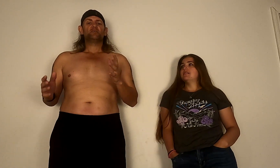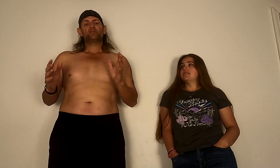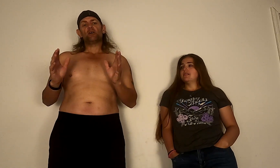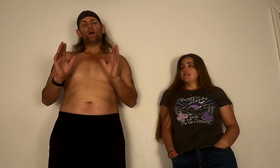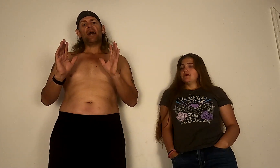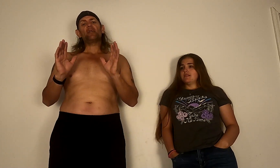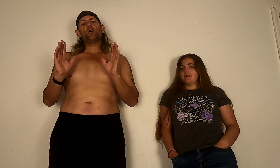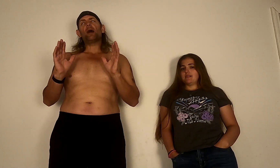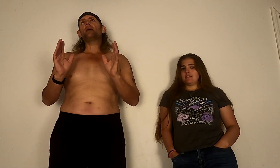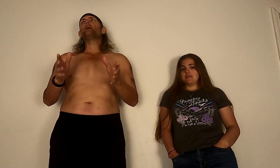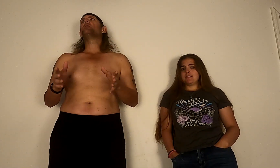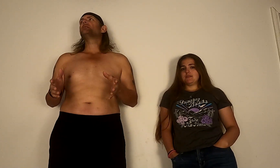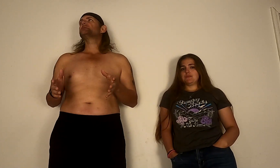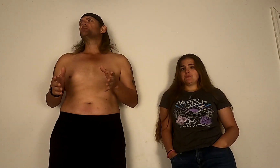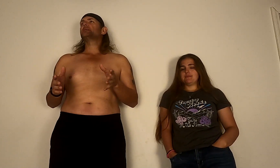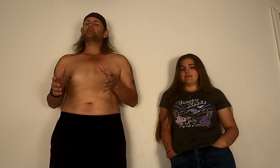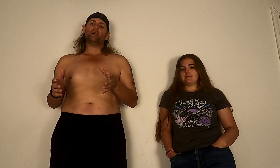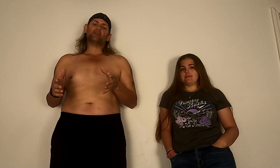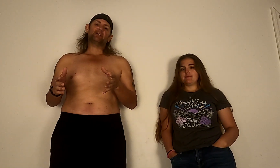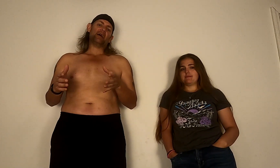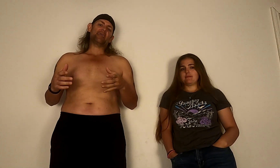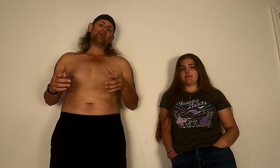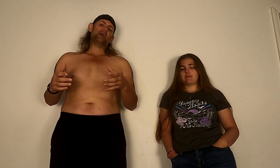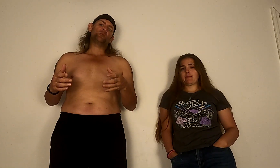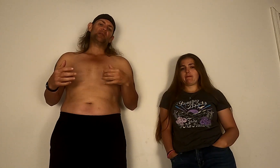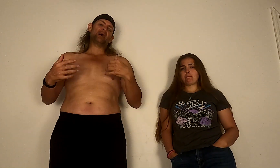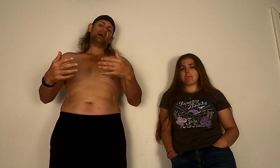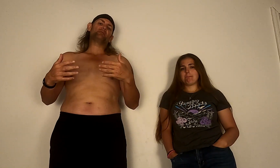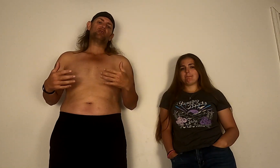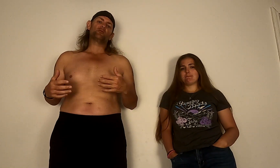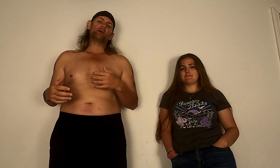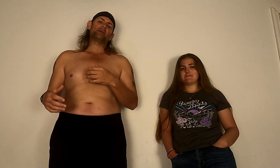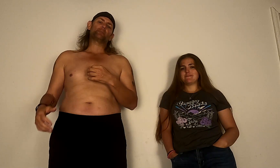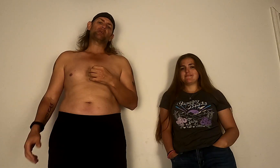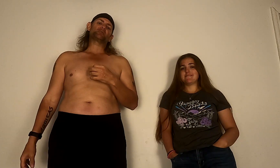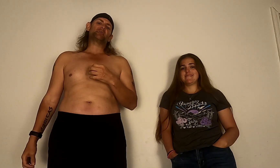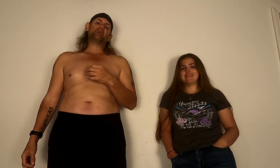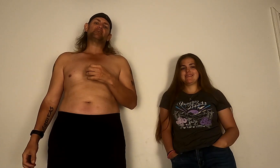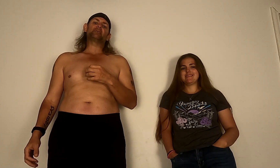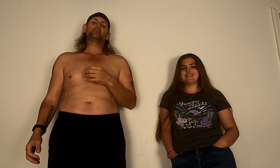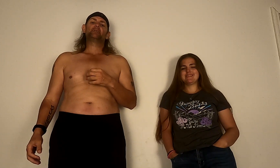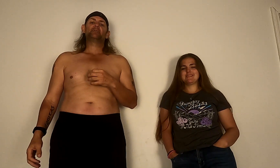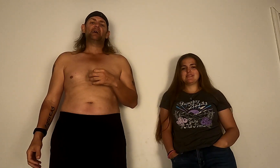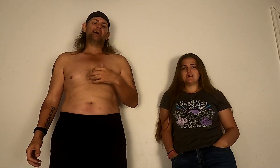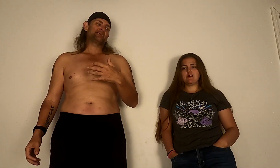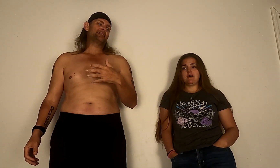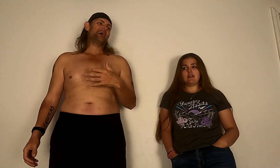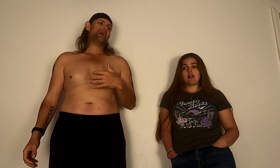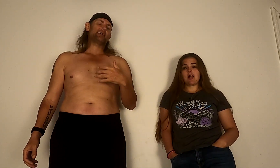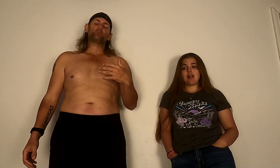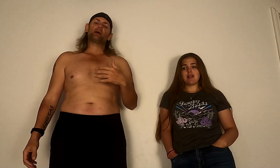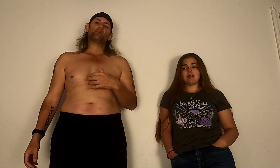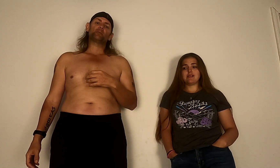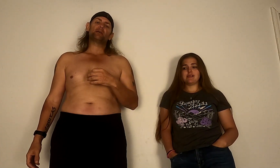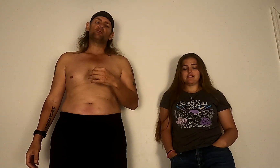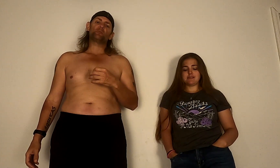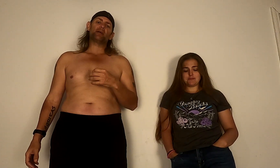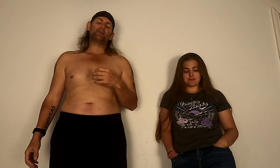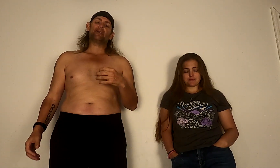So I know I'm always the one talking I can't help it I have an overbearing personality. As a dad I'm probably overbearing